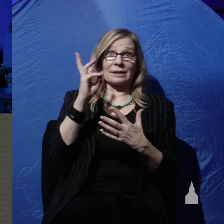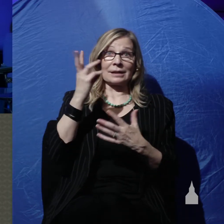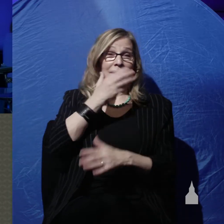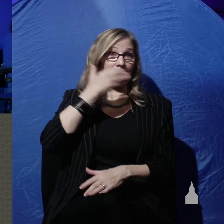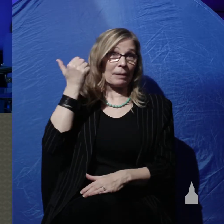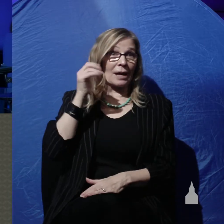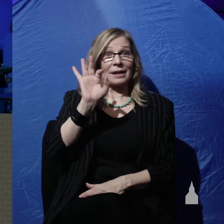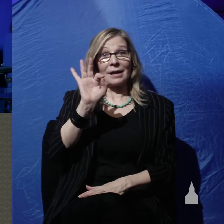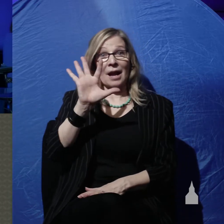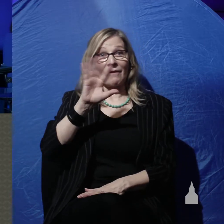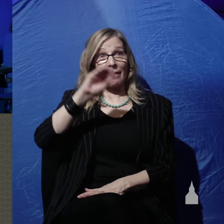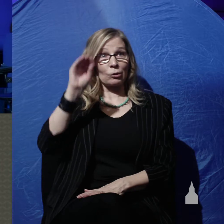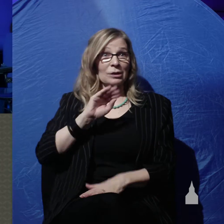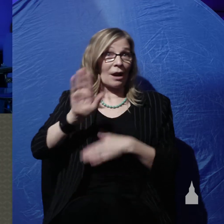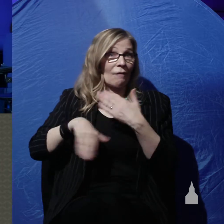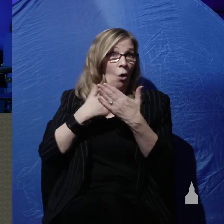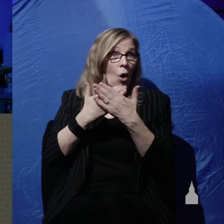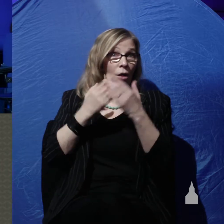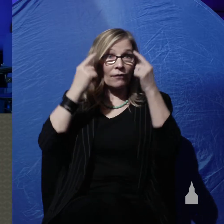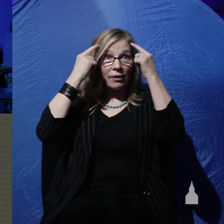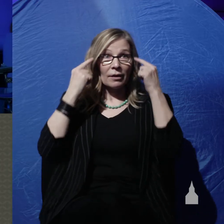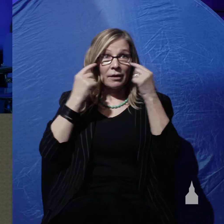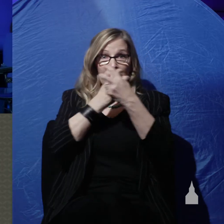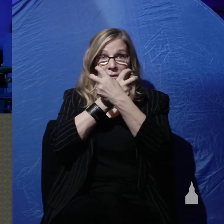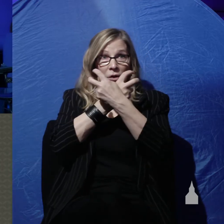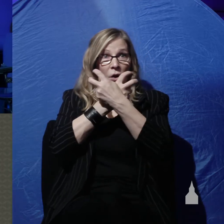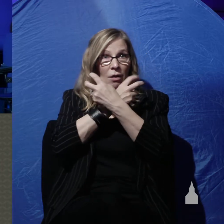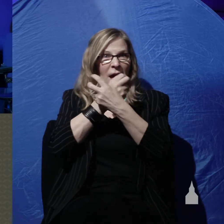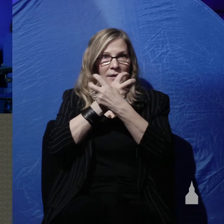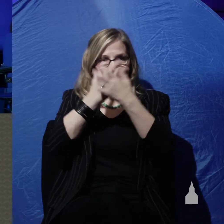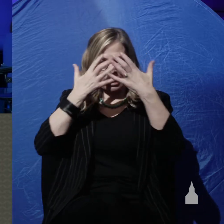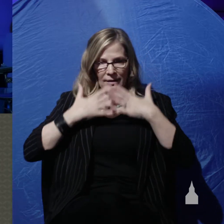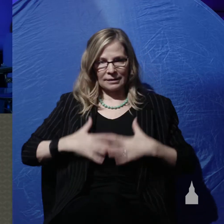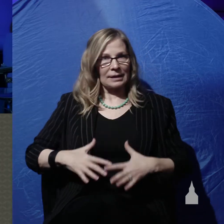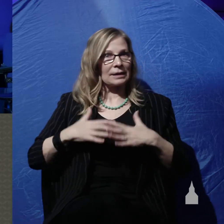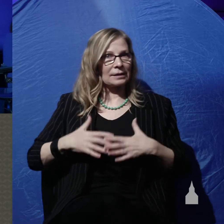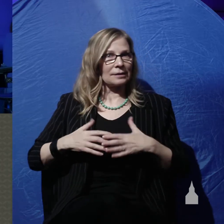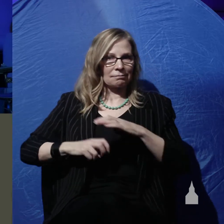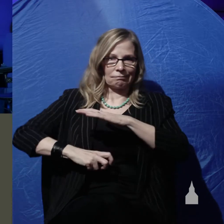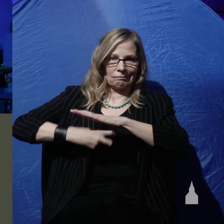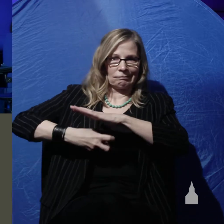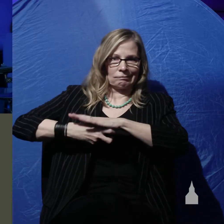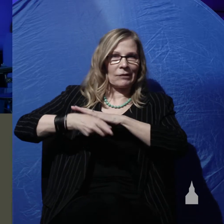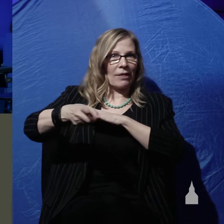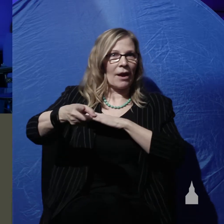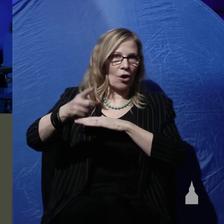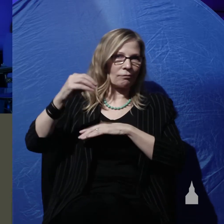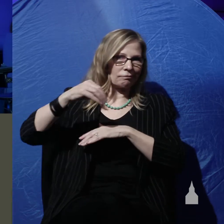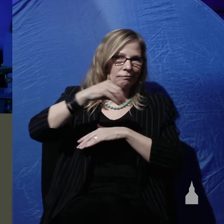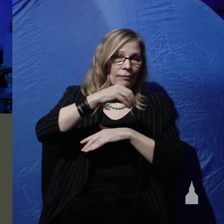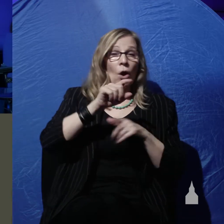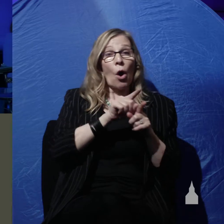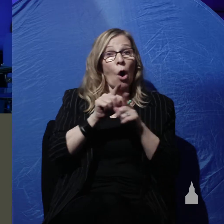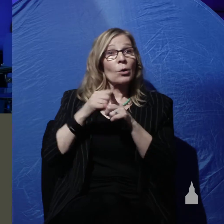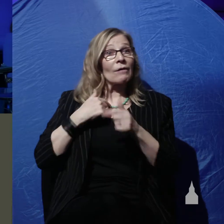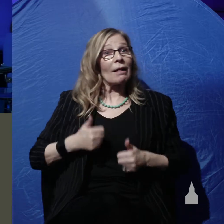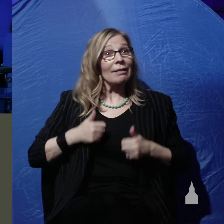% of the skull and 50% of the skeleton. And we also have life-size, lifelike